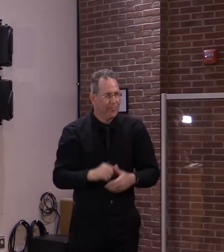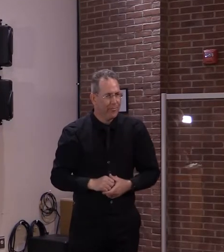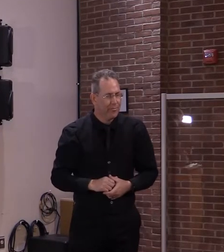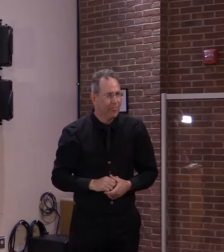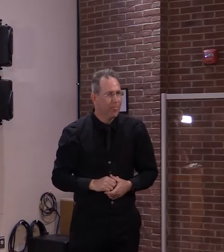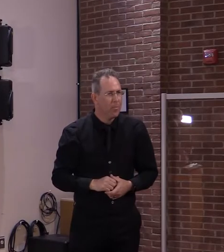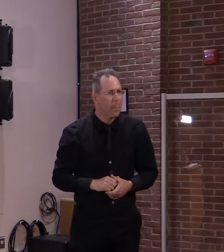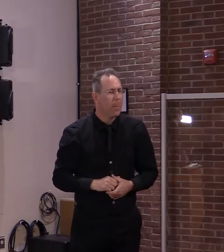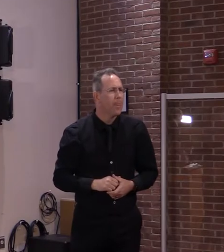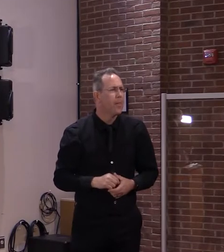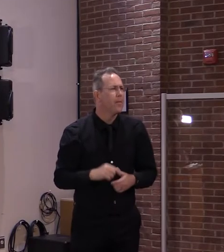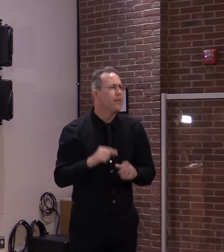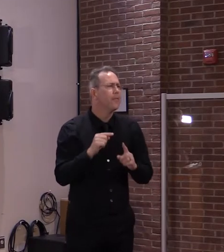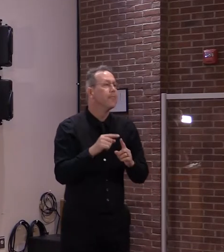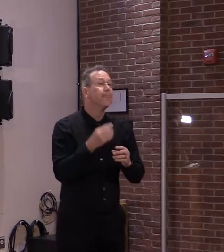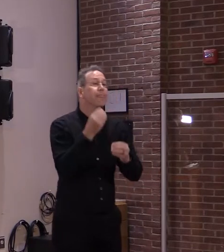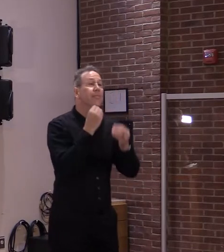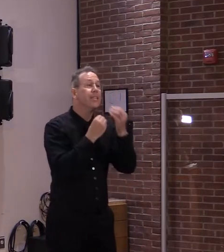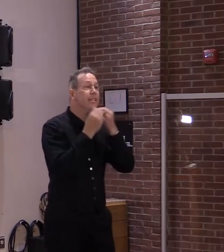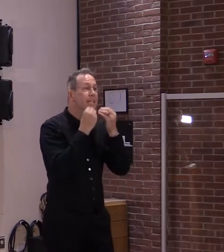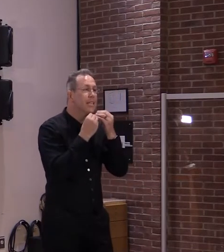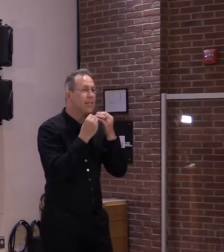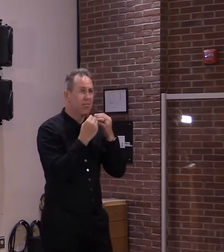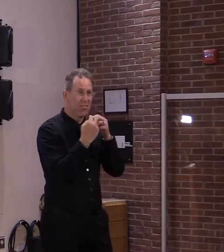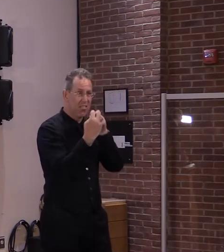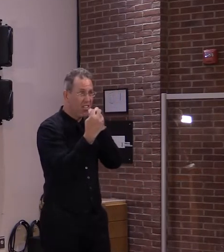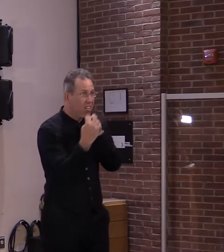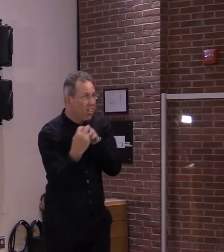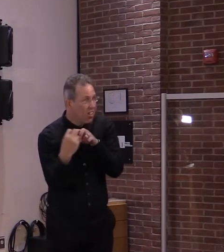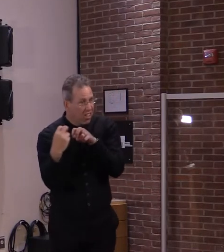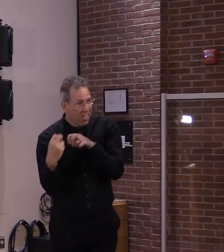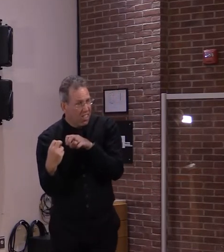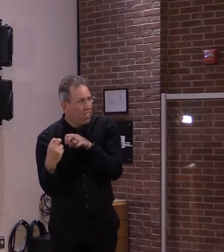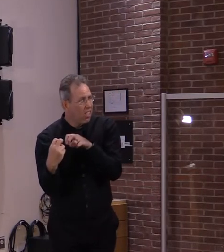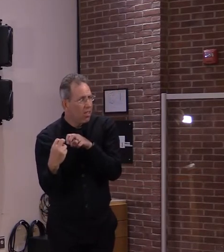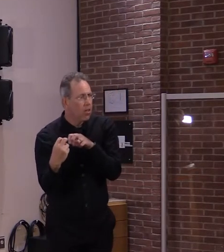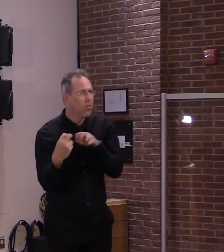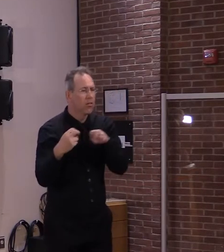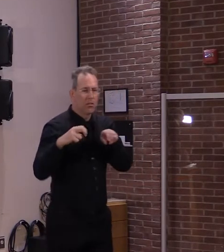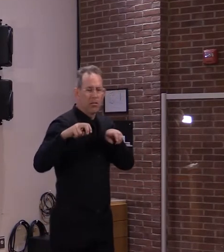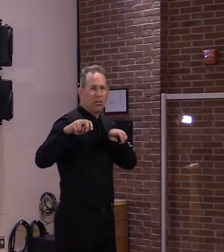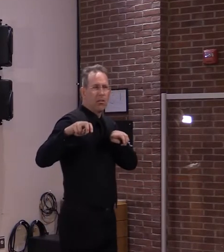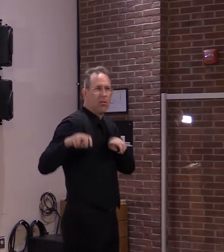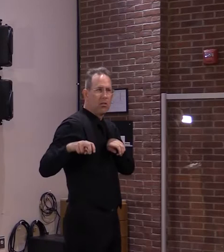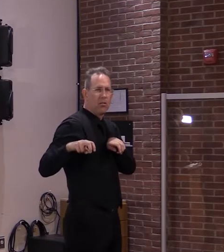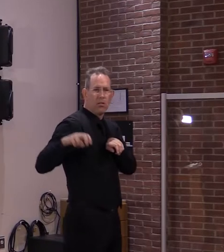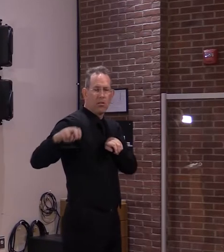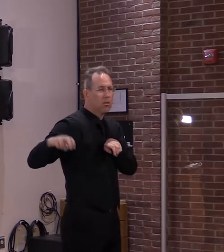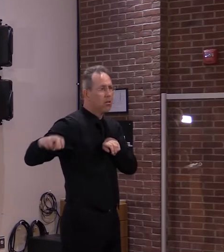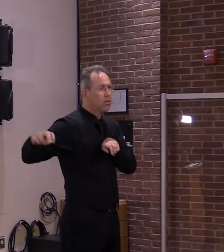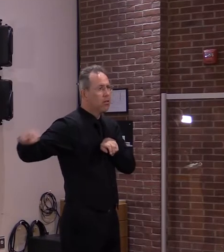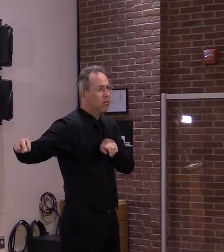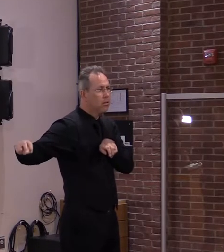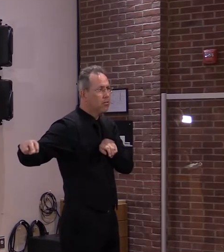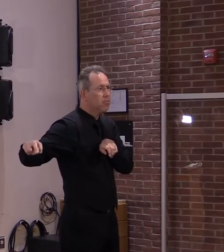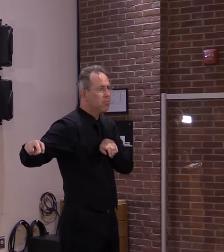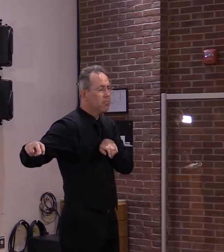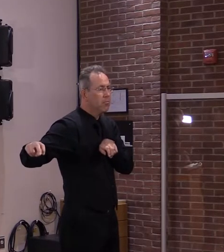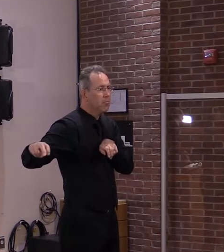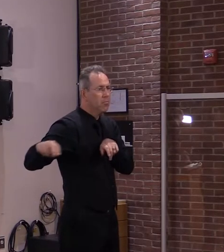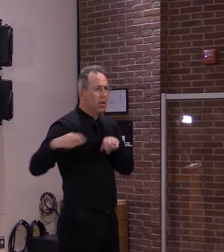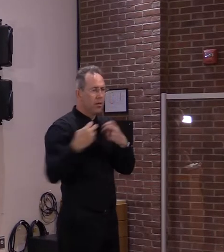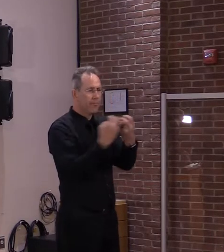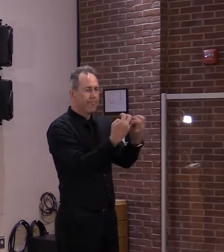same direction. Some camps would be able to do that. But another thing that I think can happen very commonly in camp